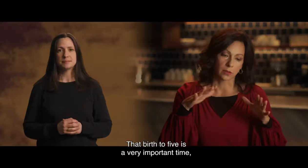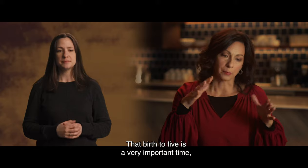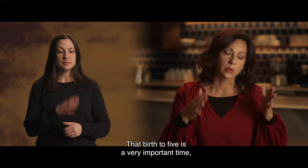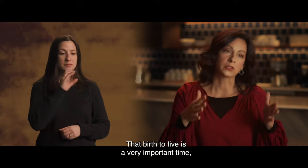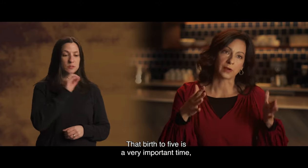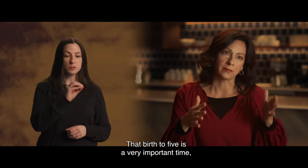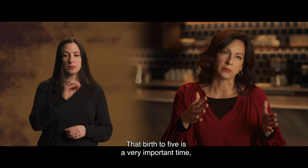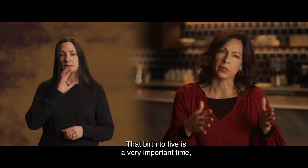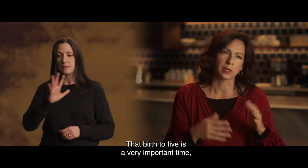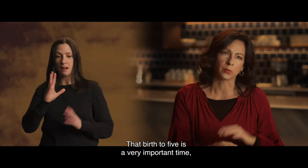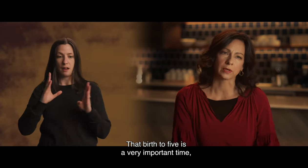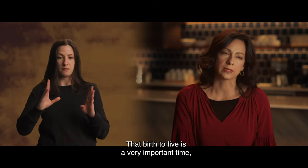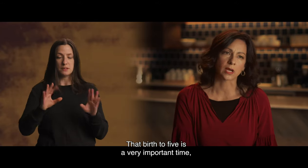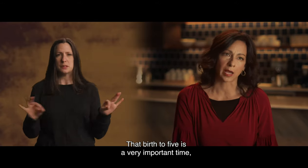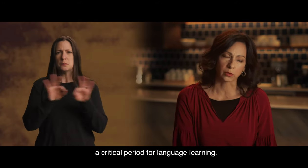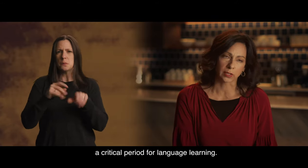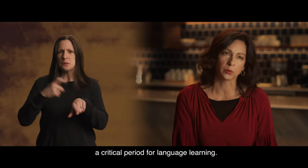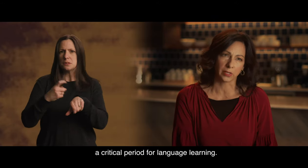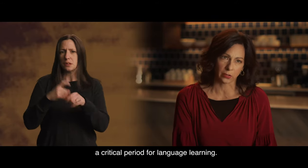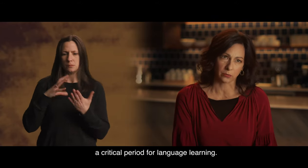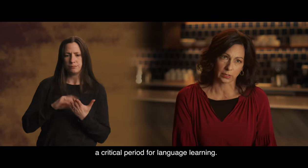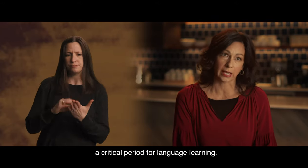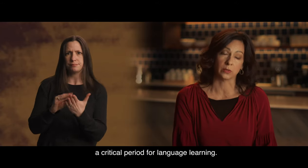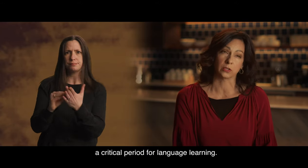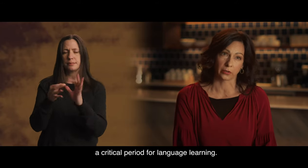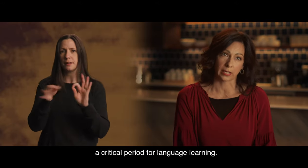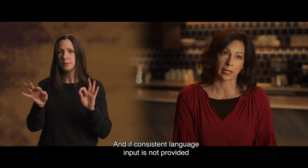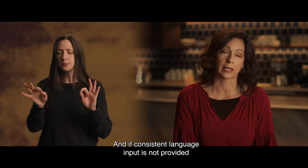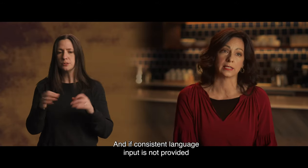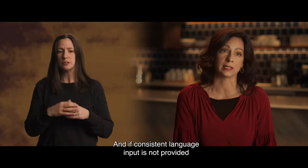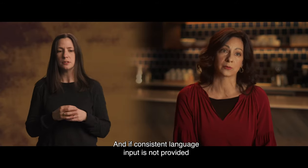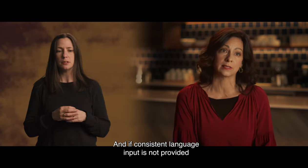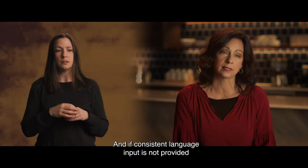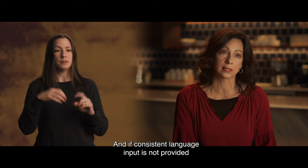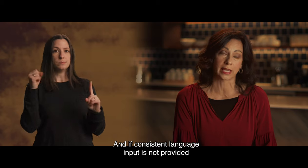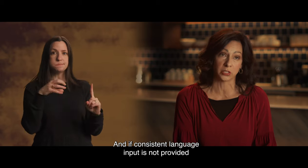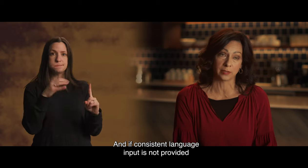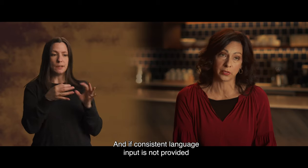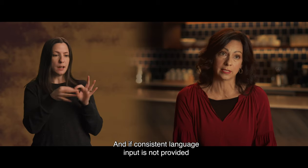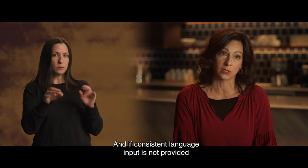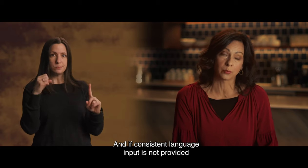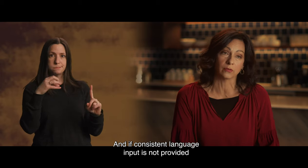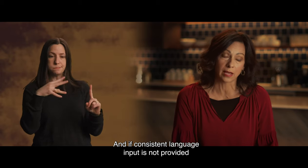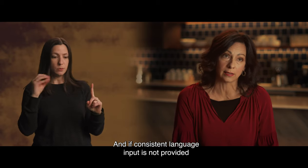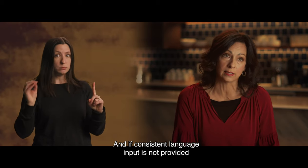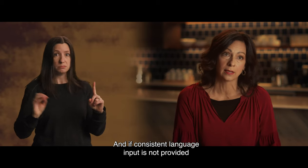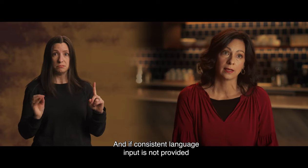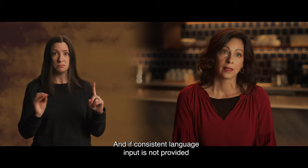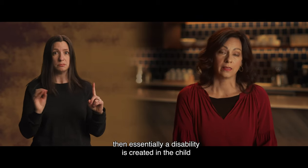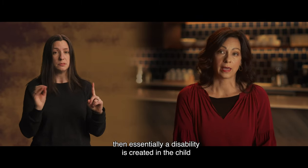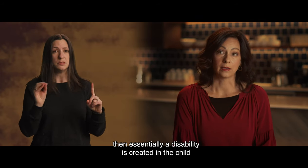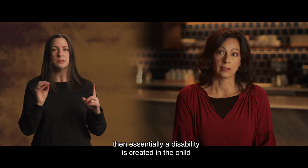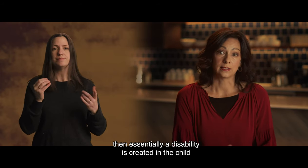The birth to five is a very important time, critical period for language learning and if consistent language input is not provided,